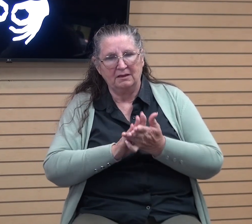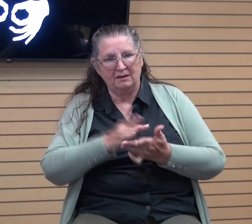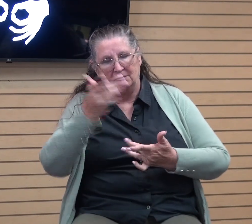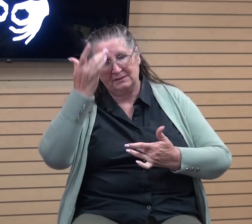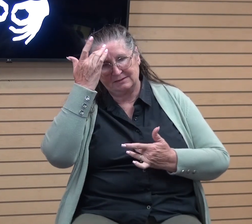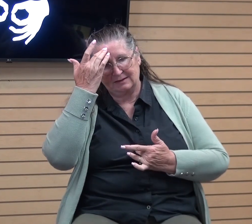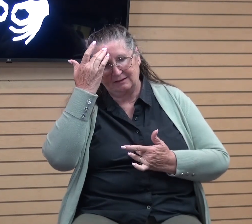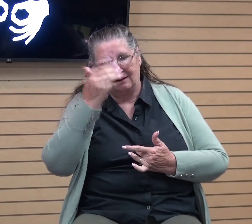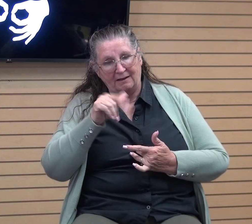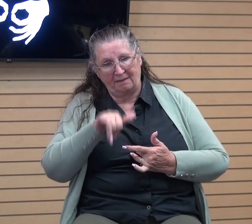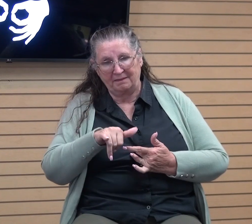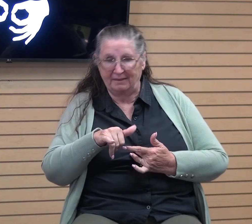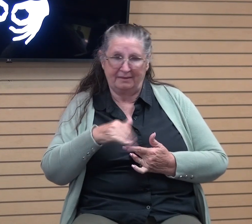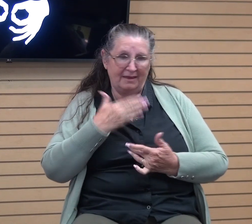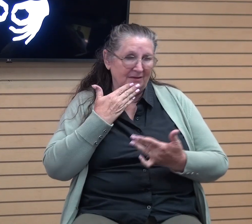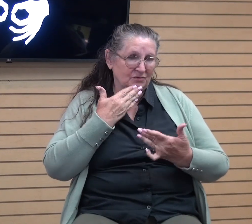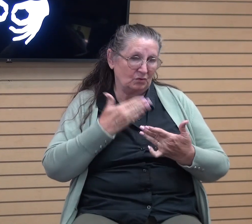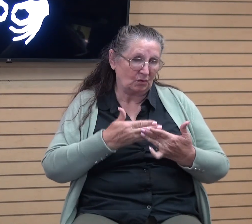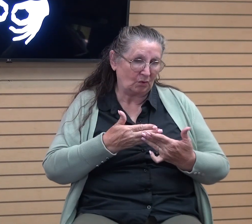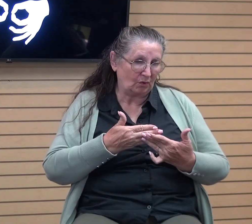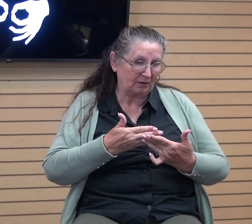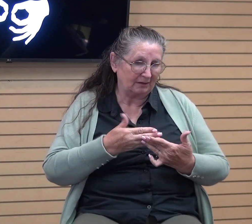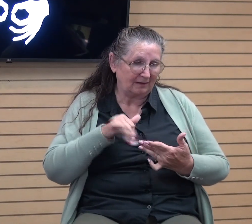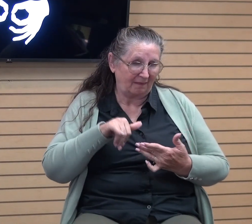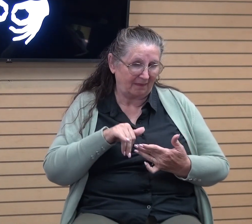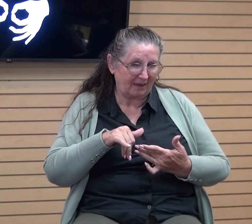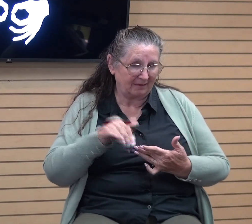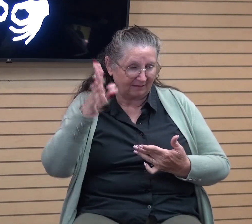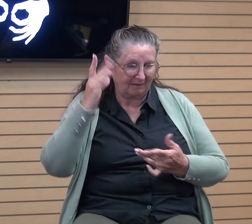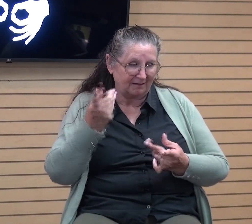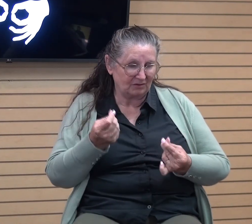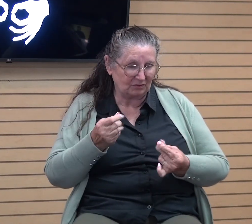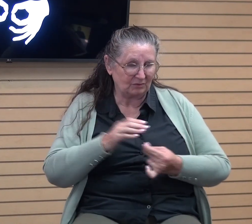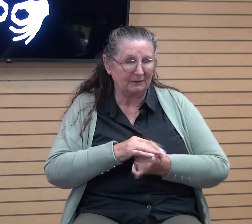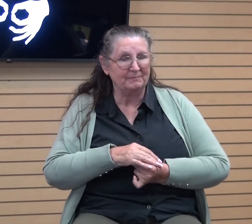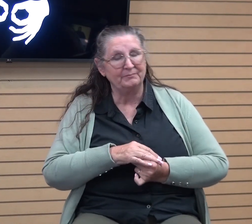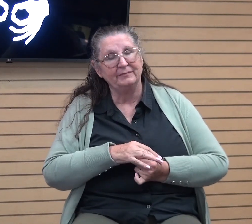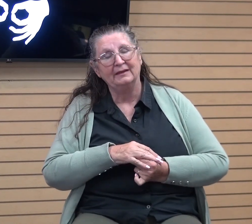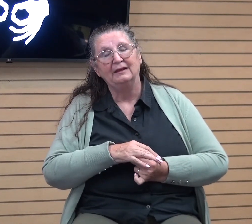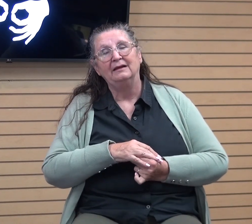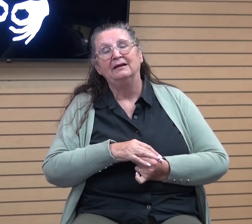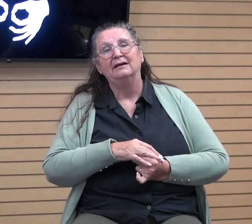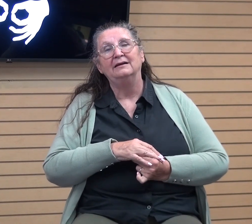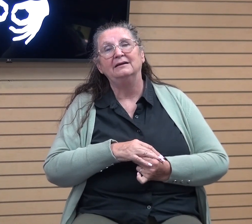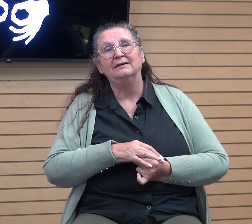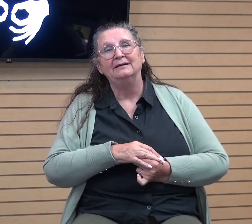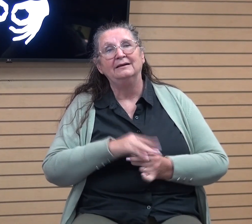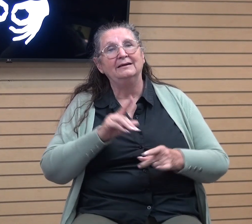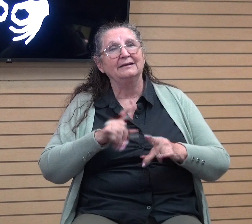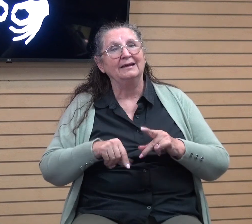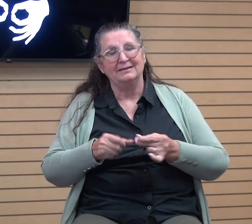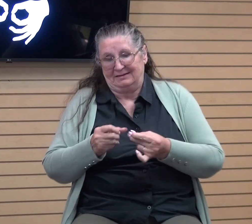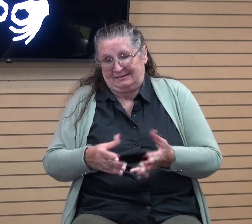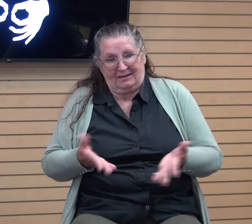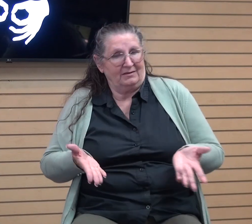there's something good that God is doing there? You can't just leave it at that, right?